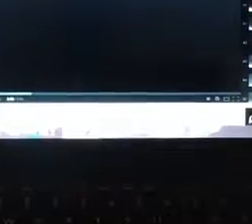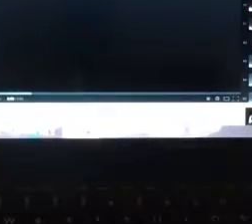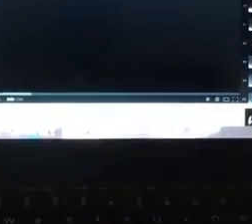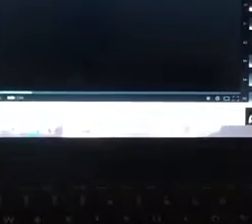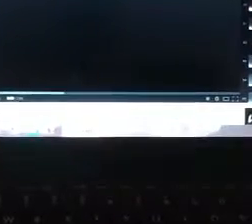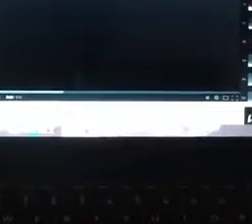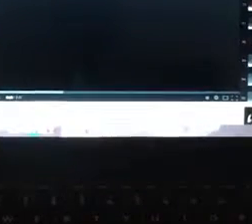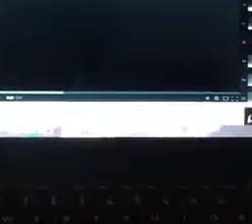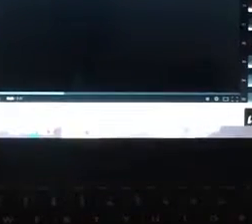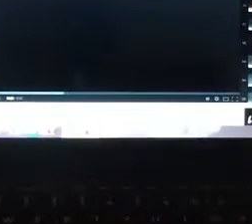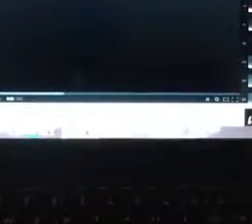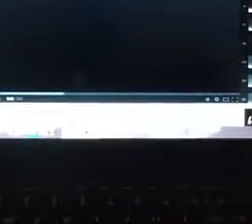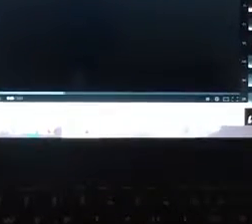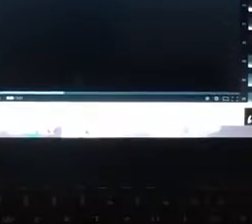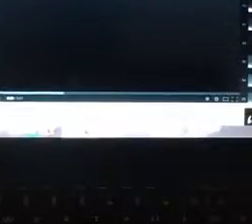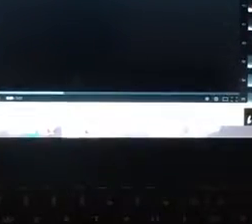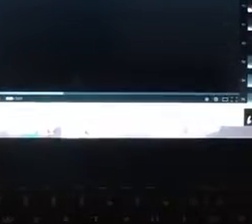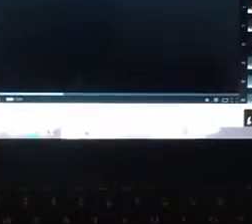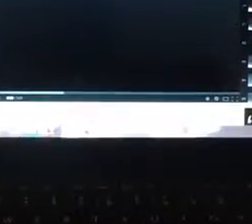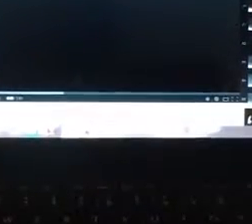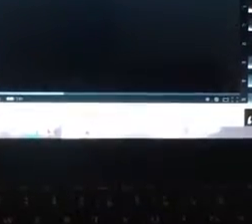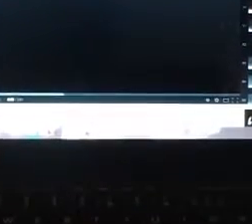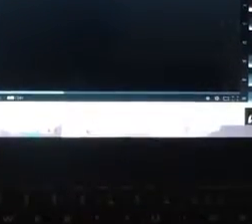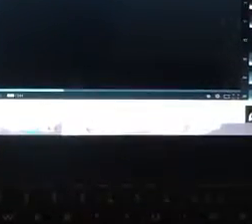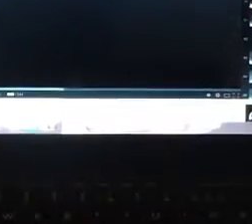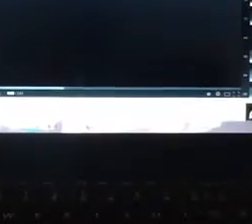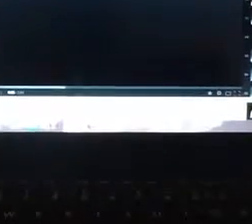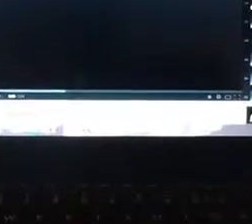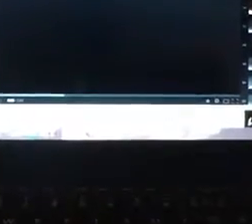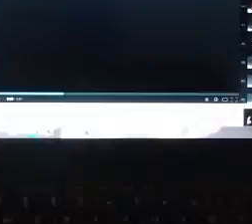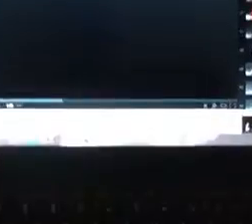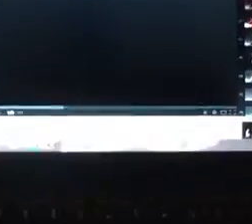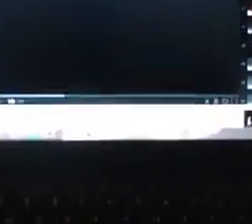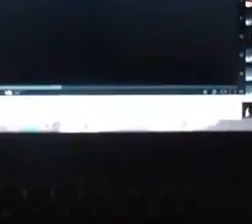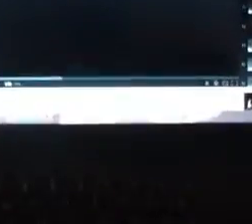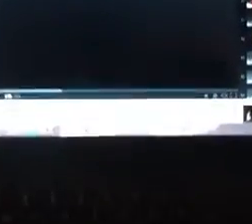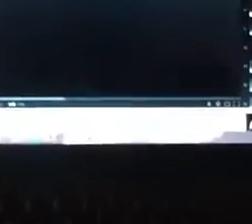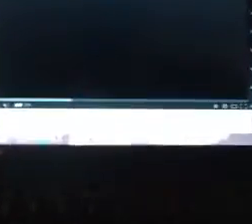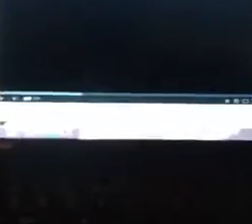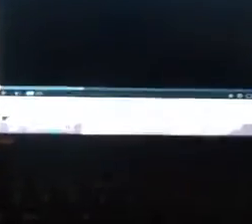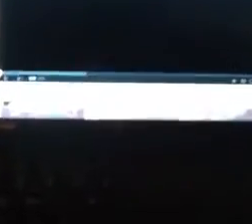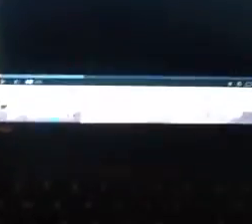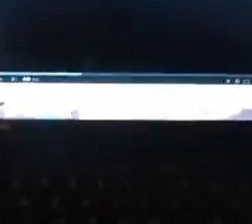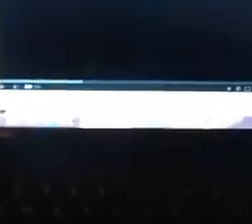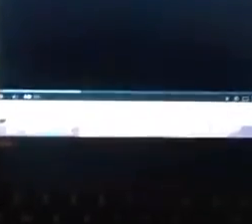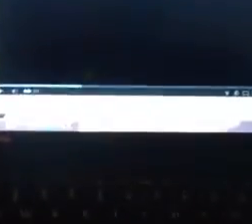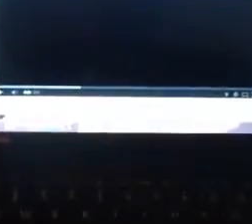Hi, my name is Tiffany Leash. The assignment is for Intro ASL to English Interpreting.